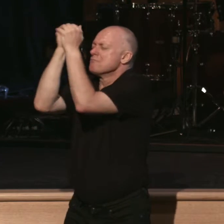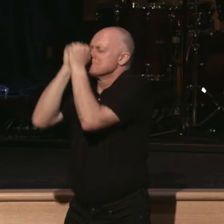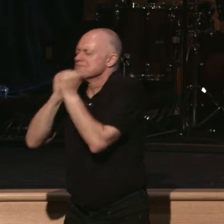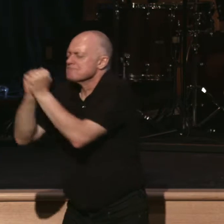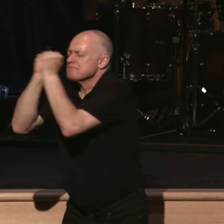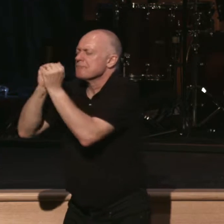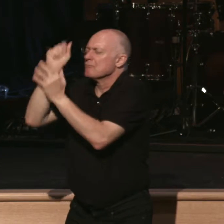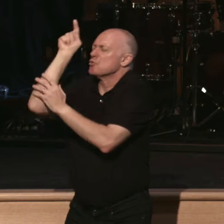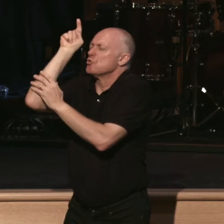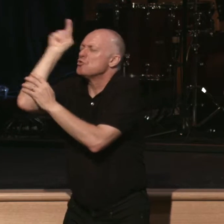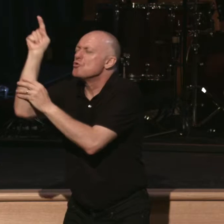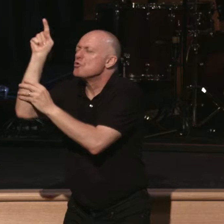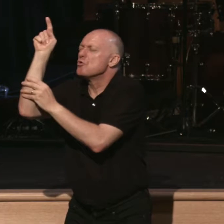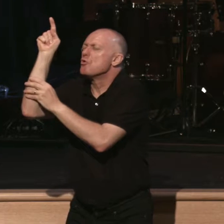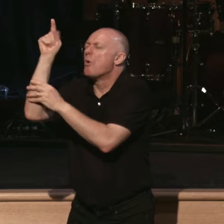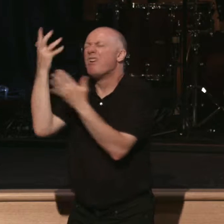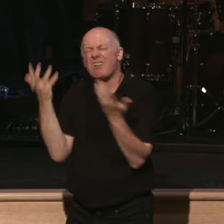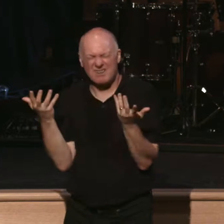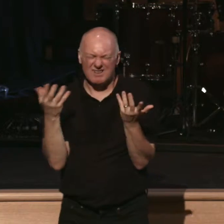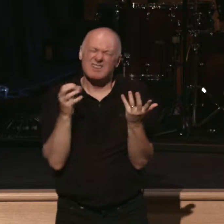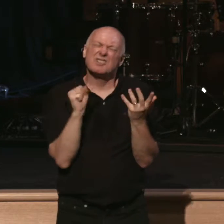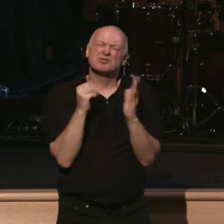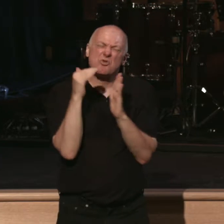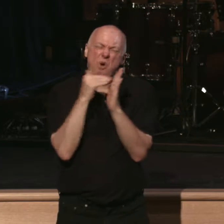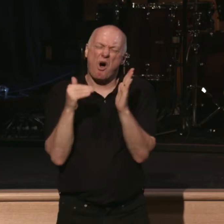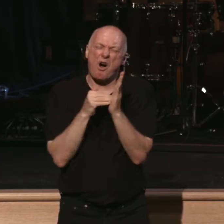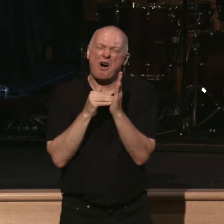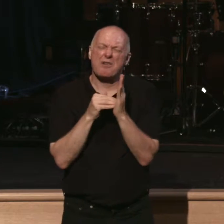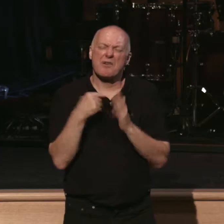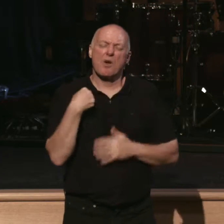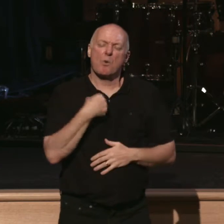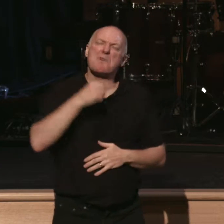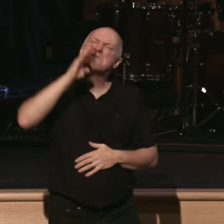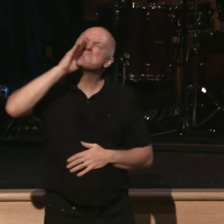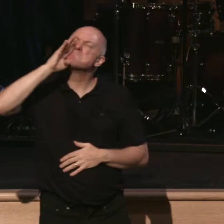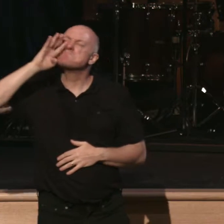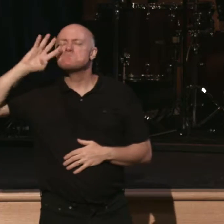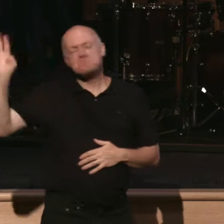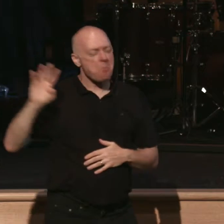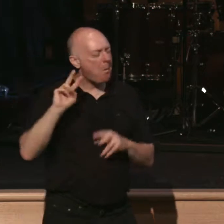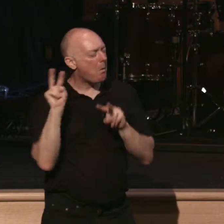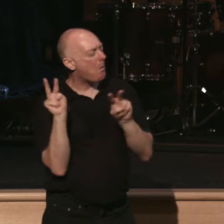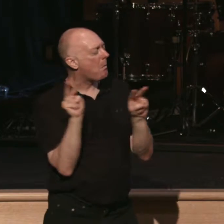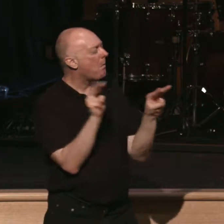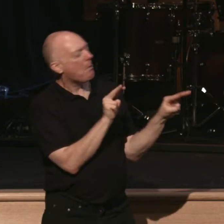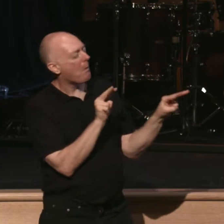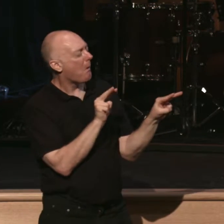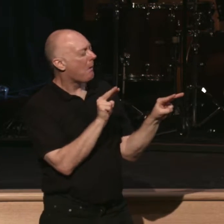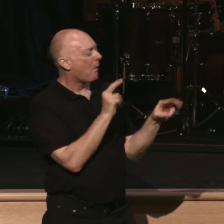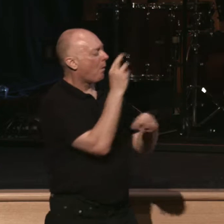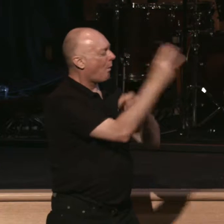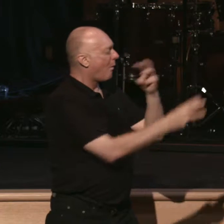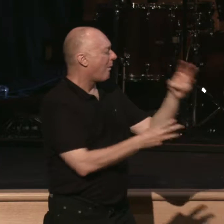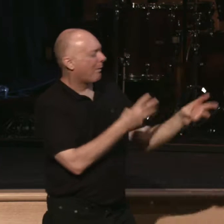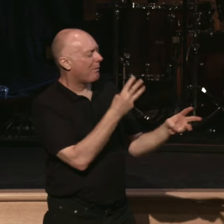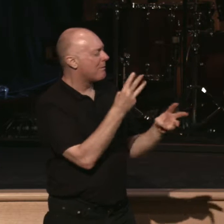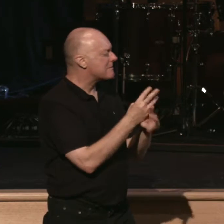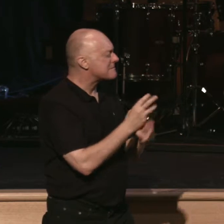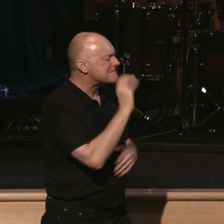you. God, and so often, so often we turn our back and we head off in search of something else